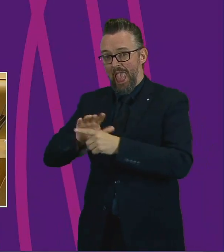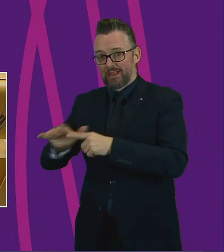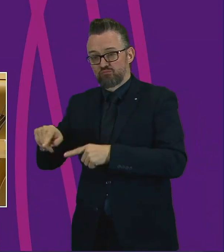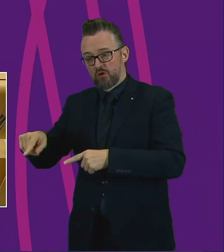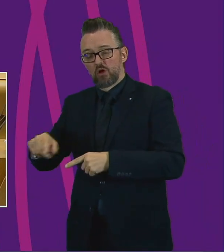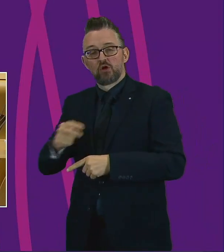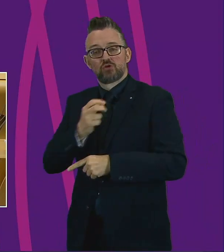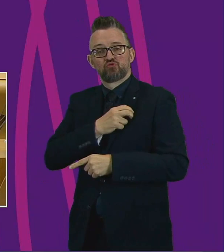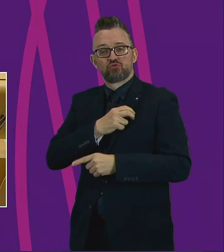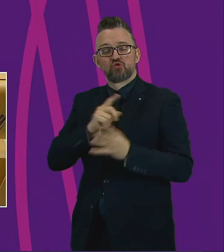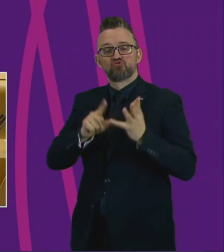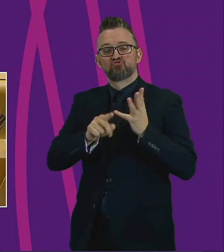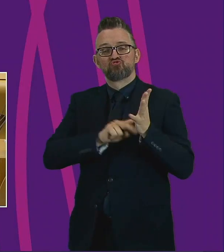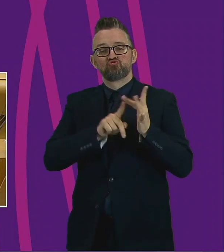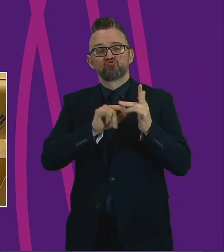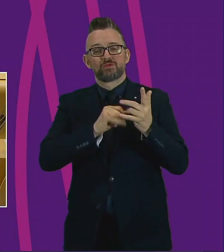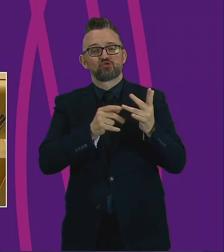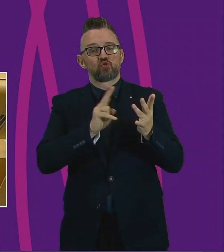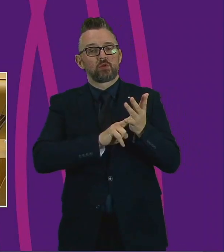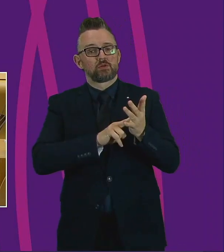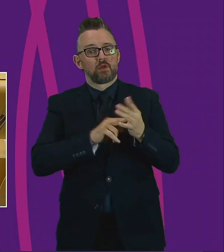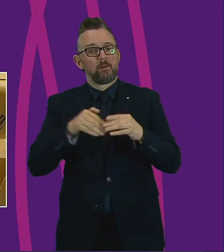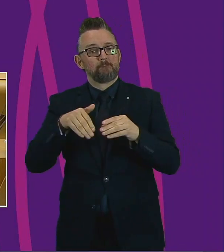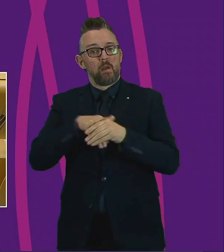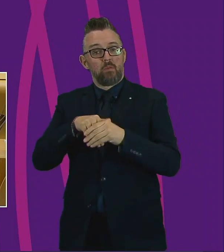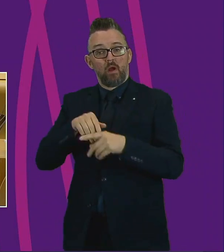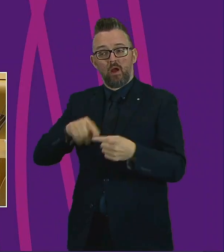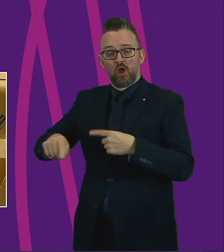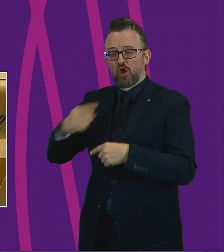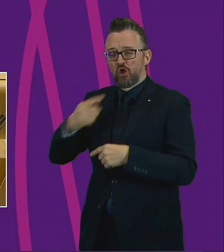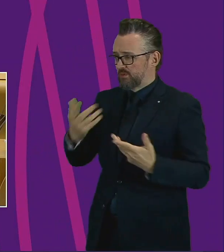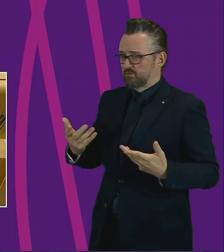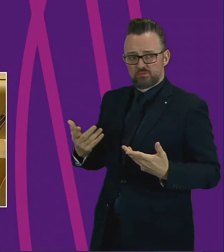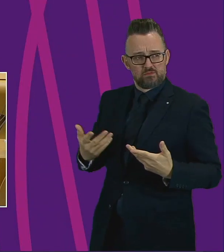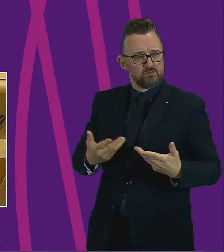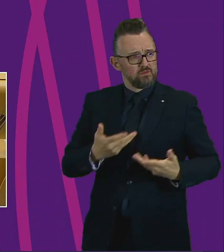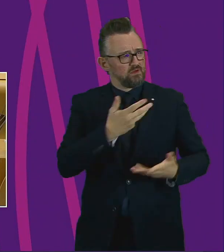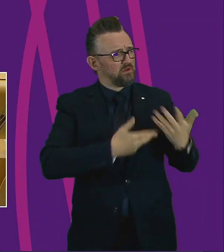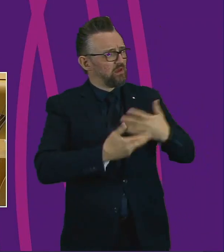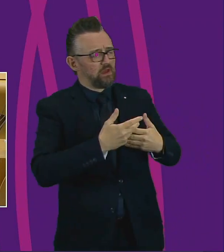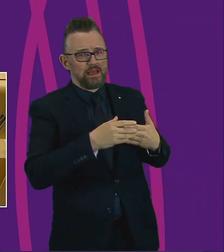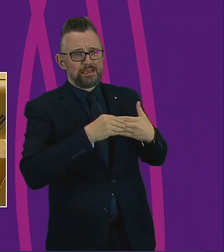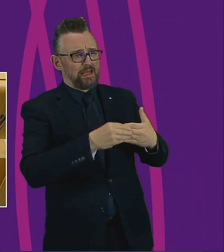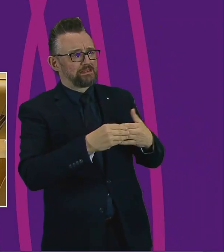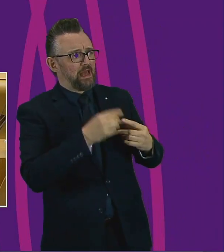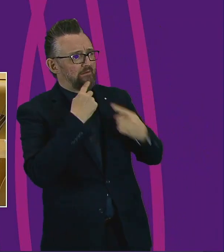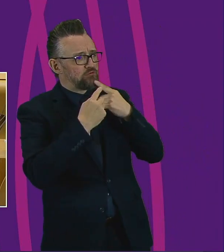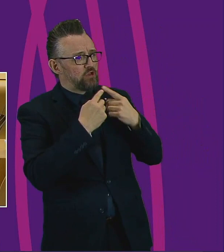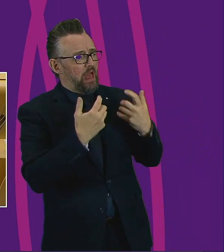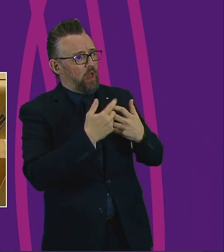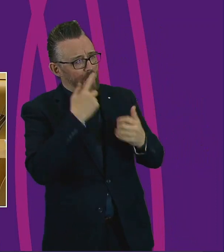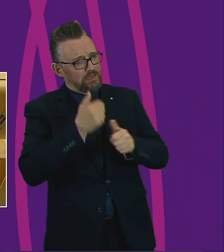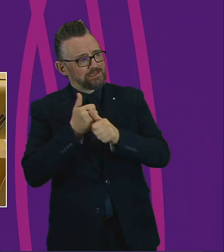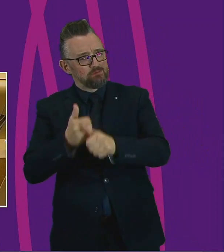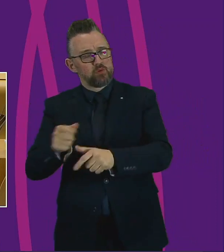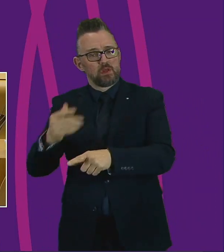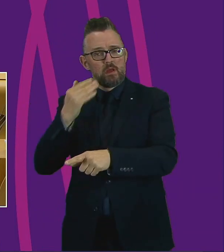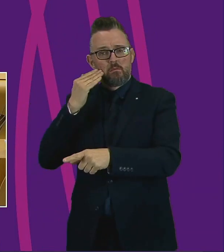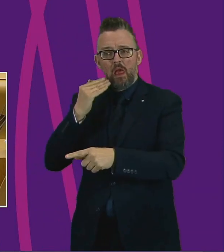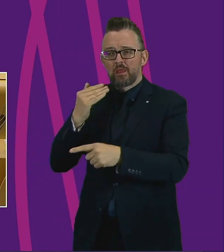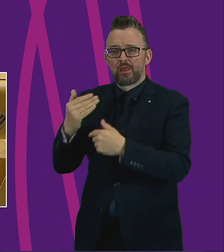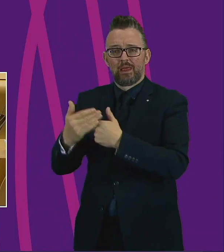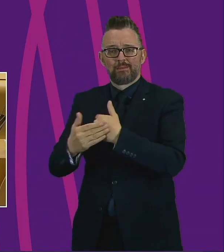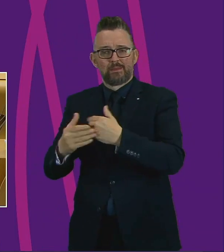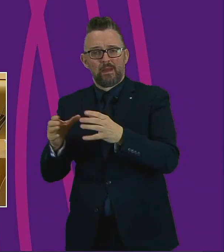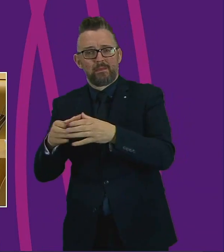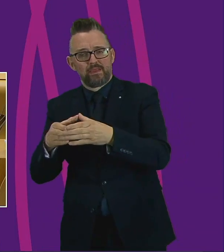members who contacted me this week because they're worried about the lack of guidance for councils to support those Black and ethnic minority staff who are doing